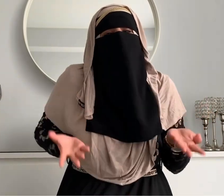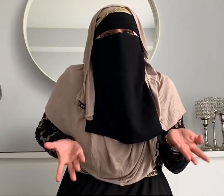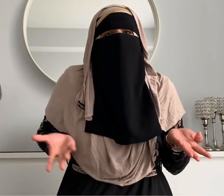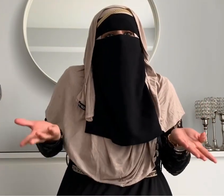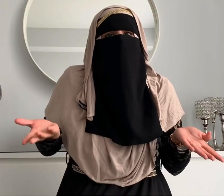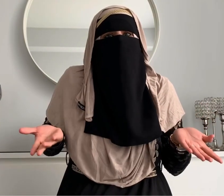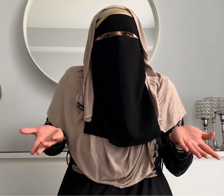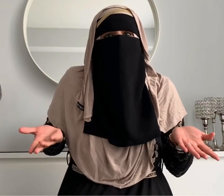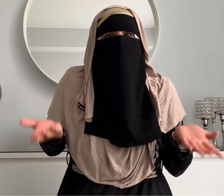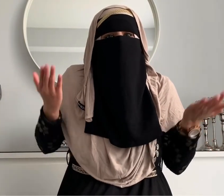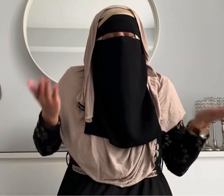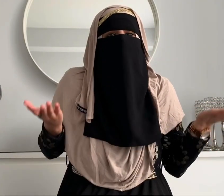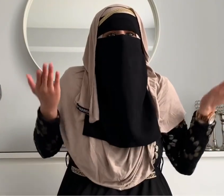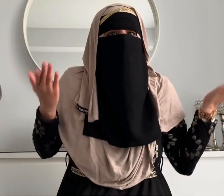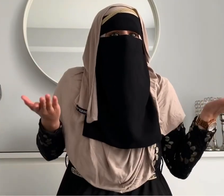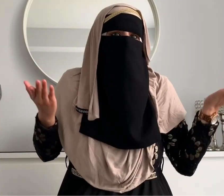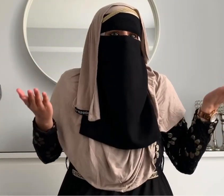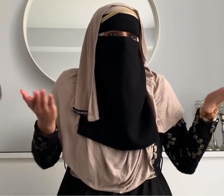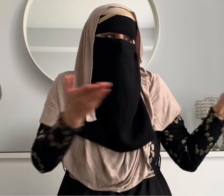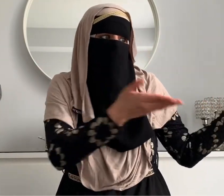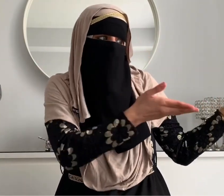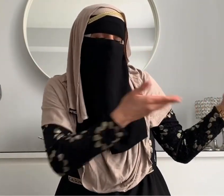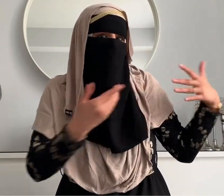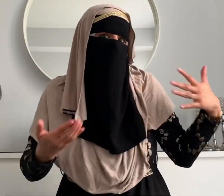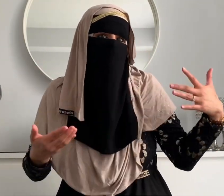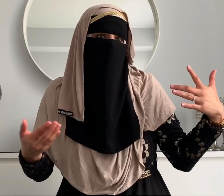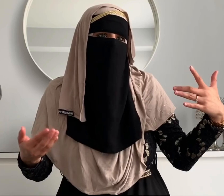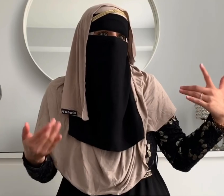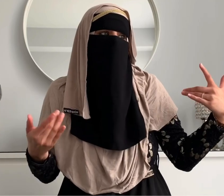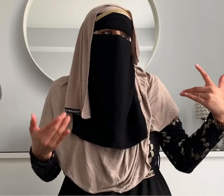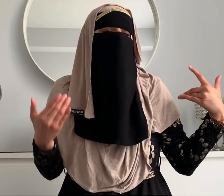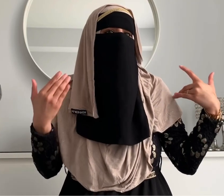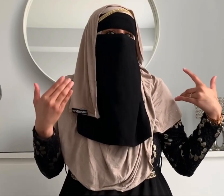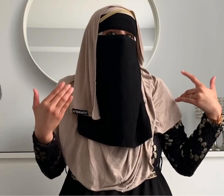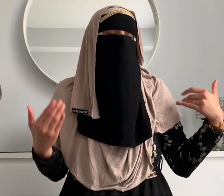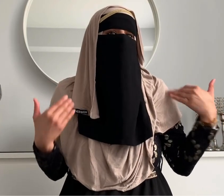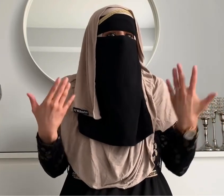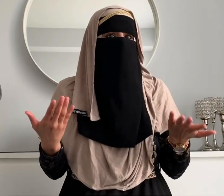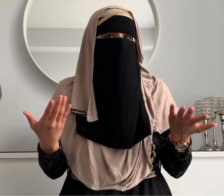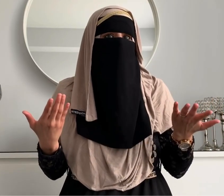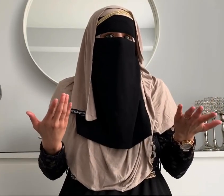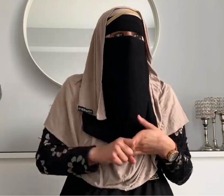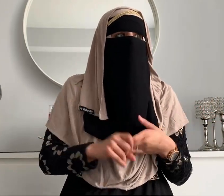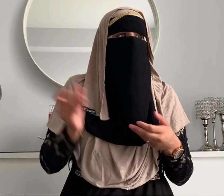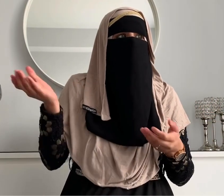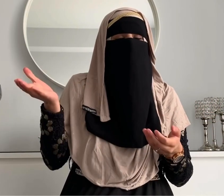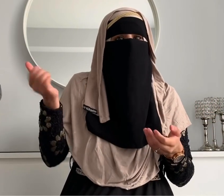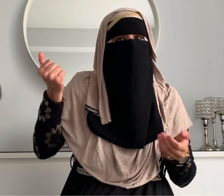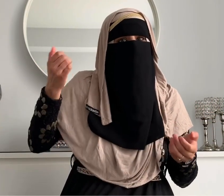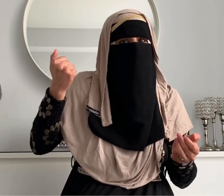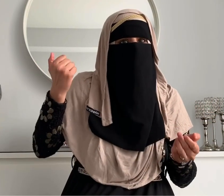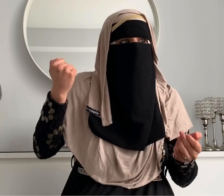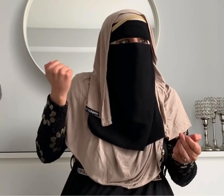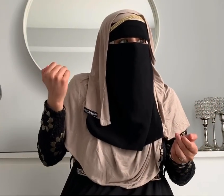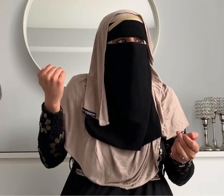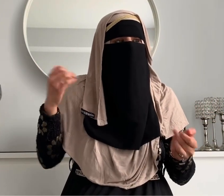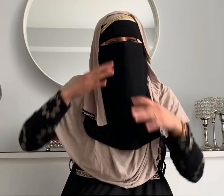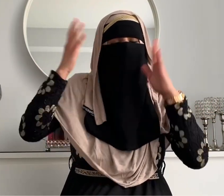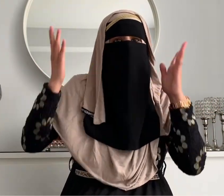your own signs as well that's what makes baby signs different from asl because you can incorporate your own sign if you don't want to use this for milk you want to do another